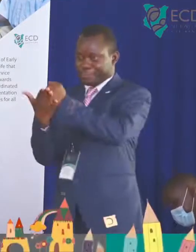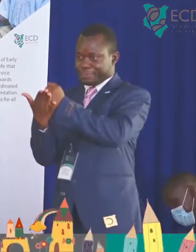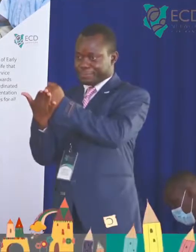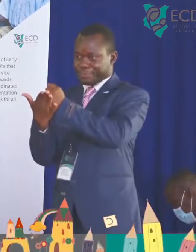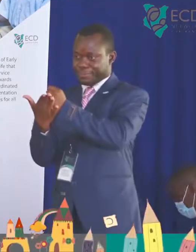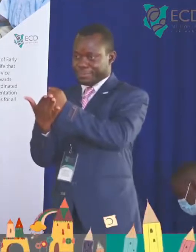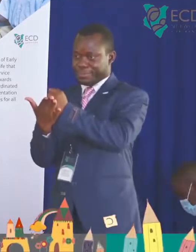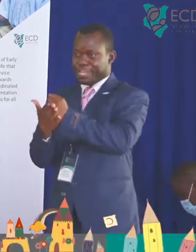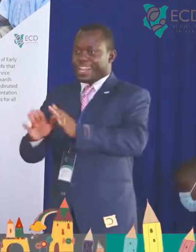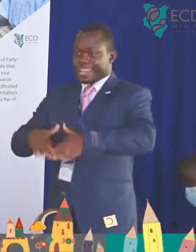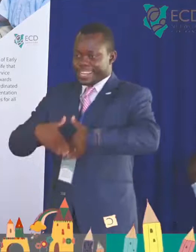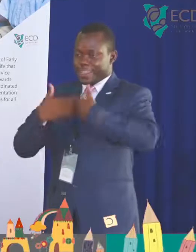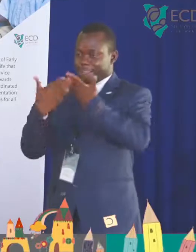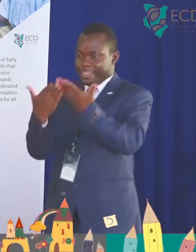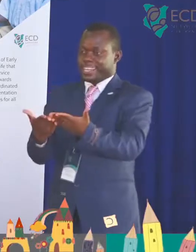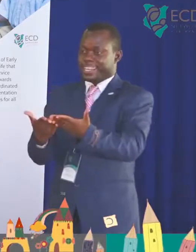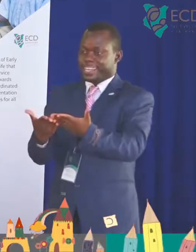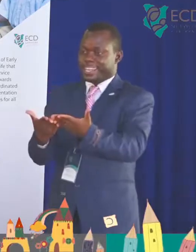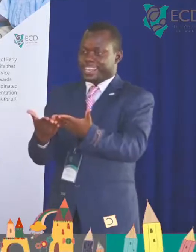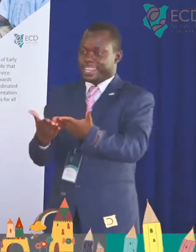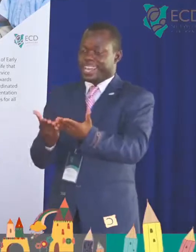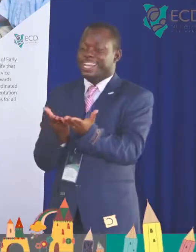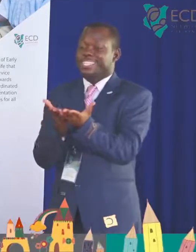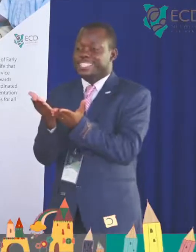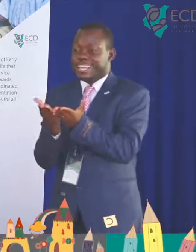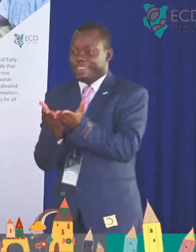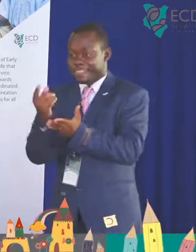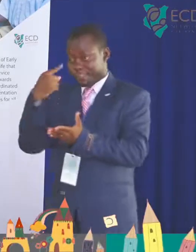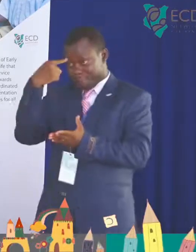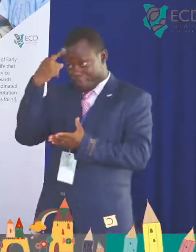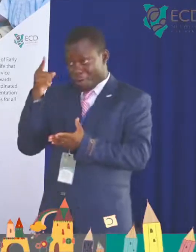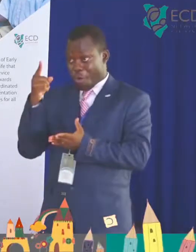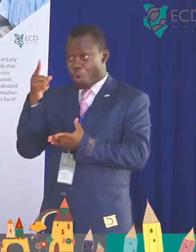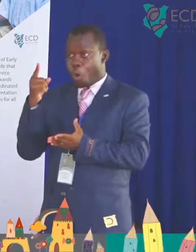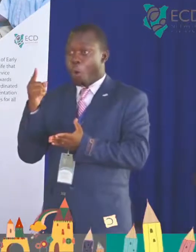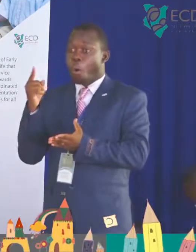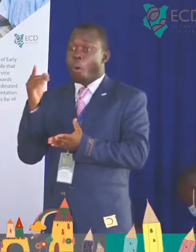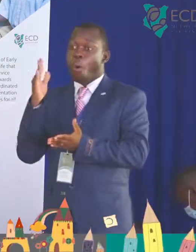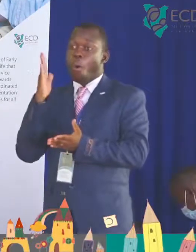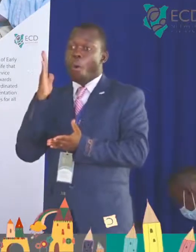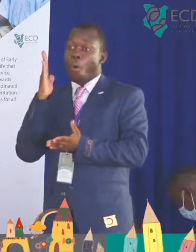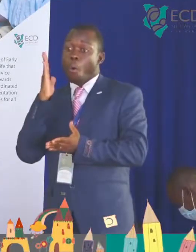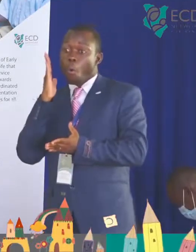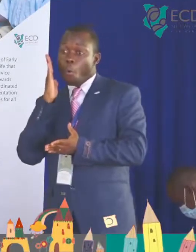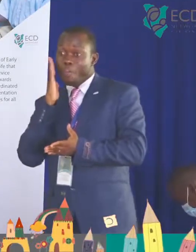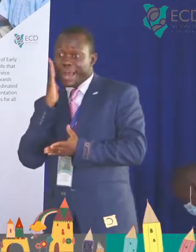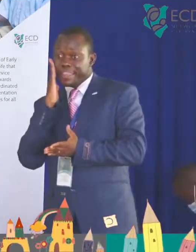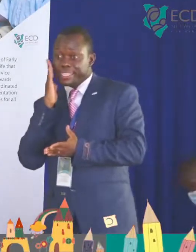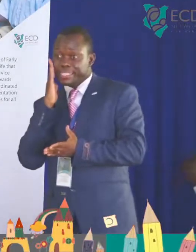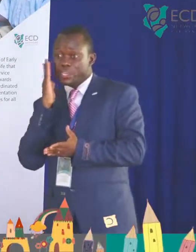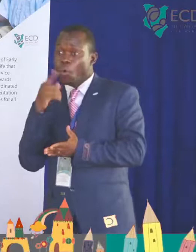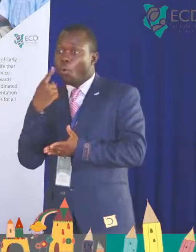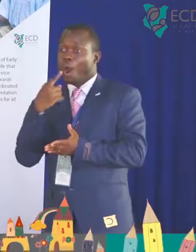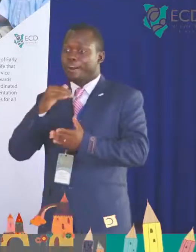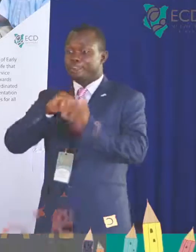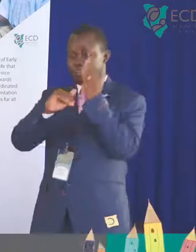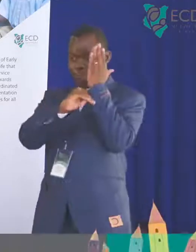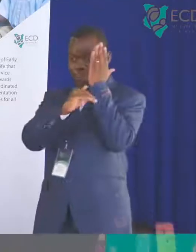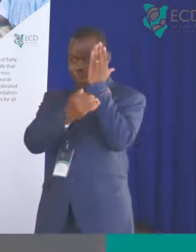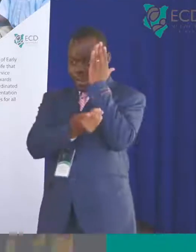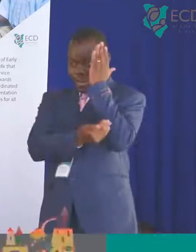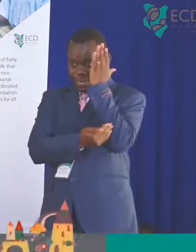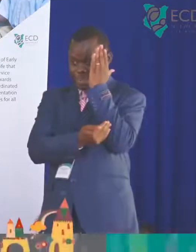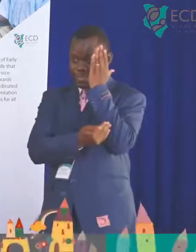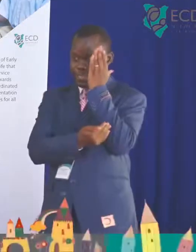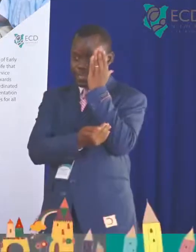in female panel institutions in the country. We have 43 panel female institutions in the